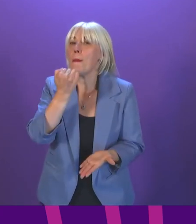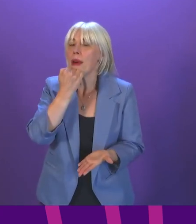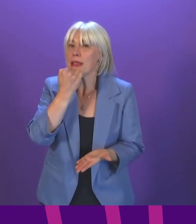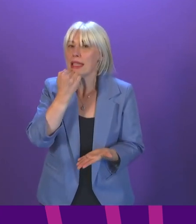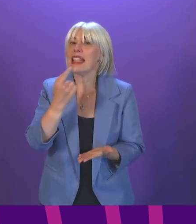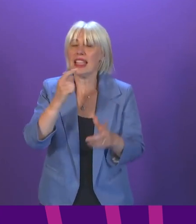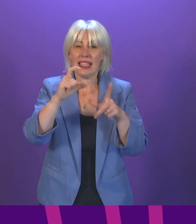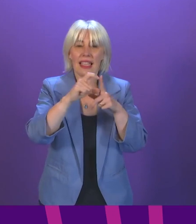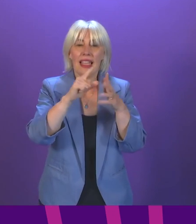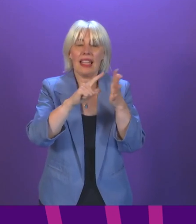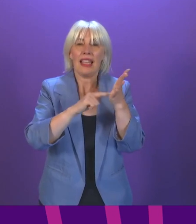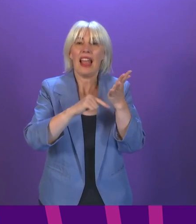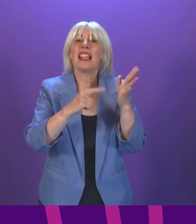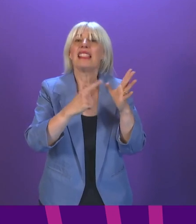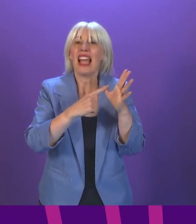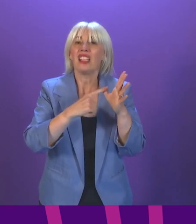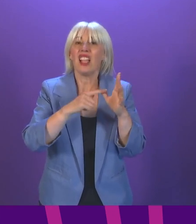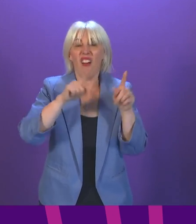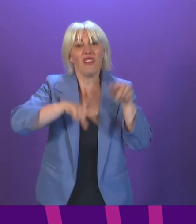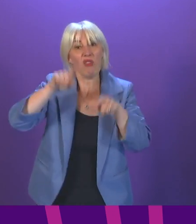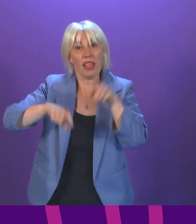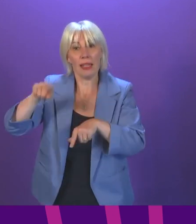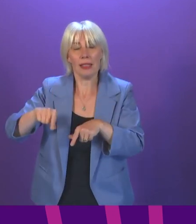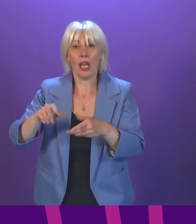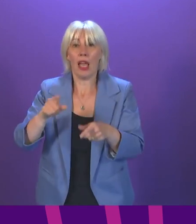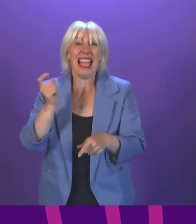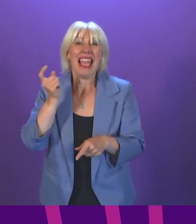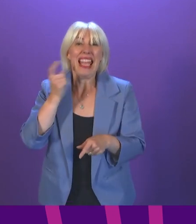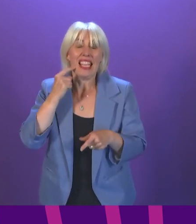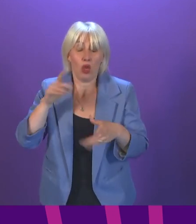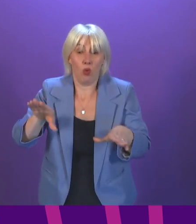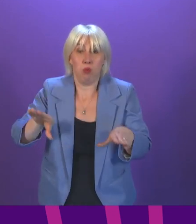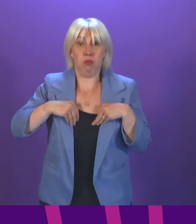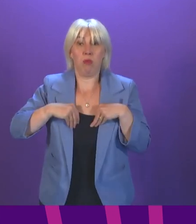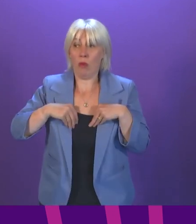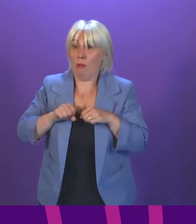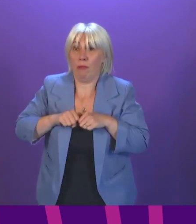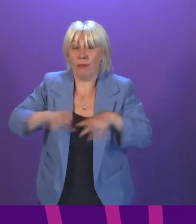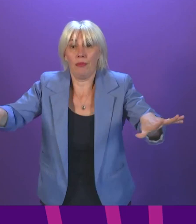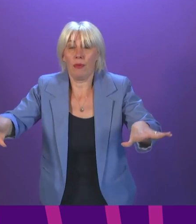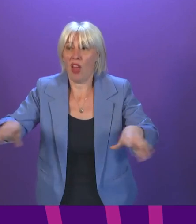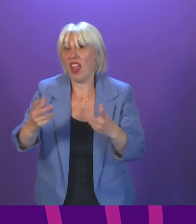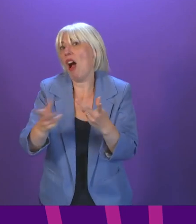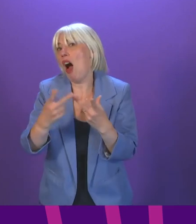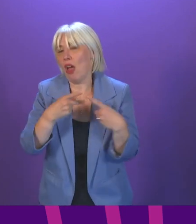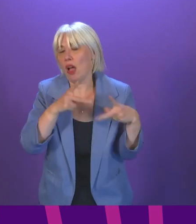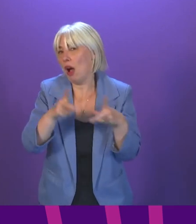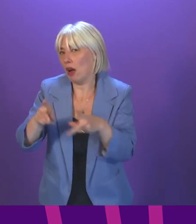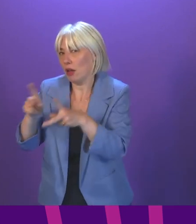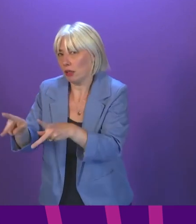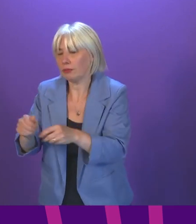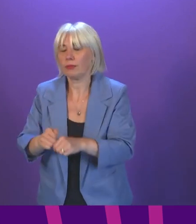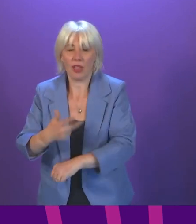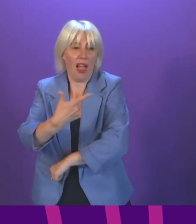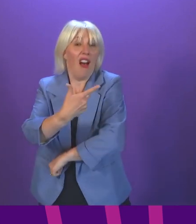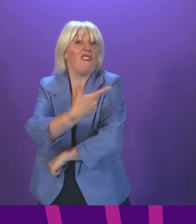fact that the Delta variant is significantly more transmissible than previous strains. And just as much as vaccines have been in a